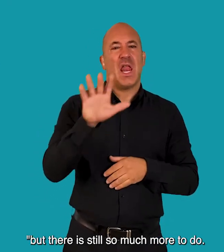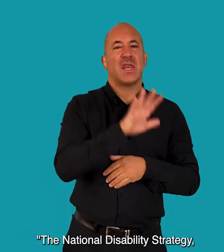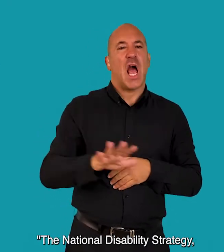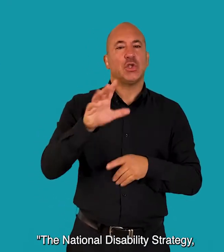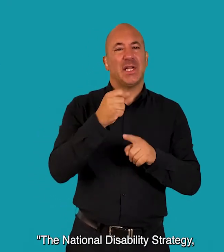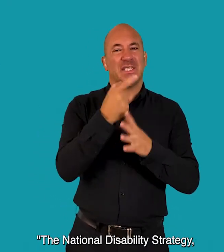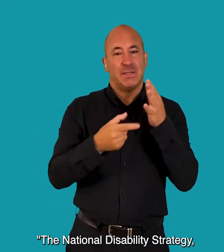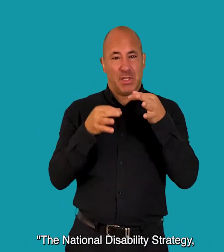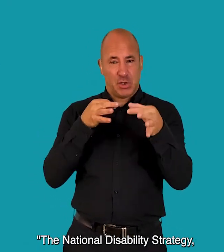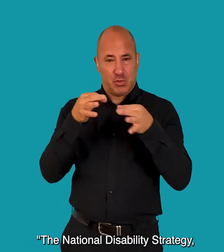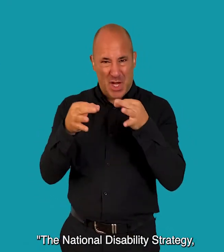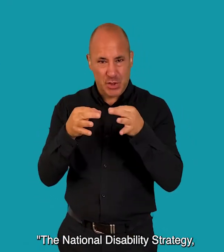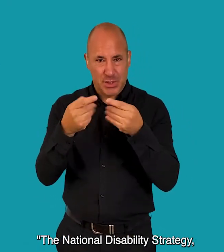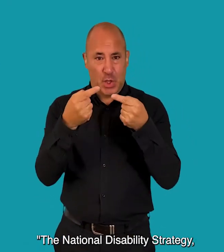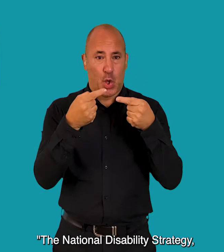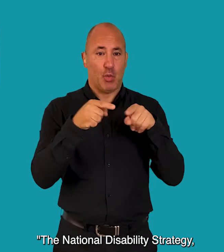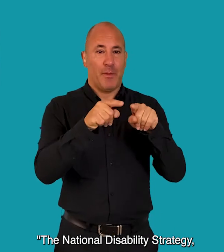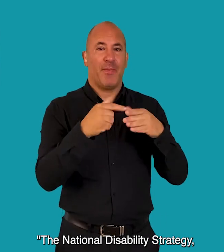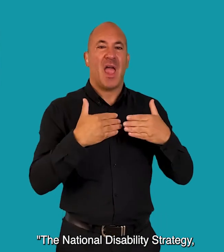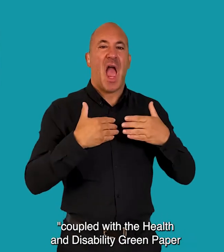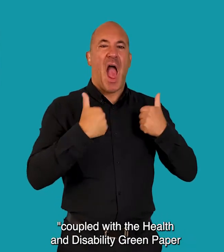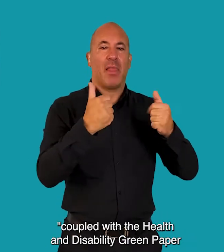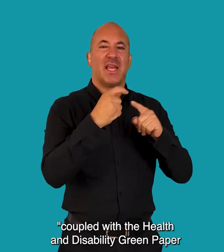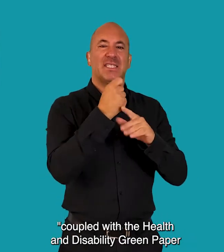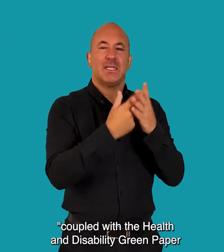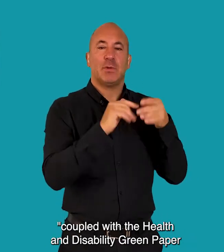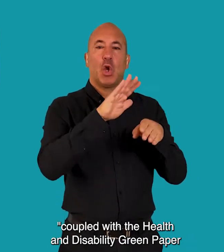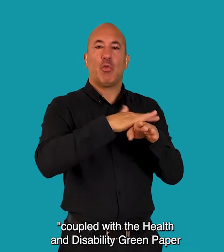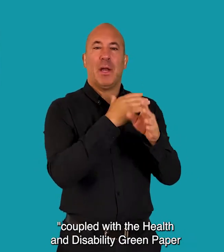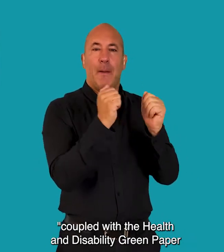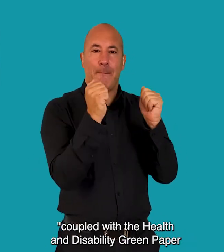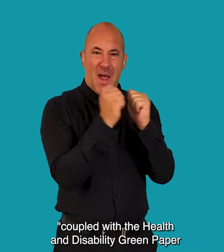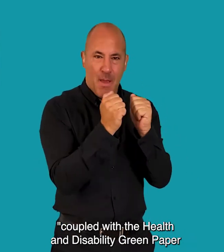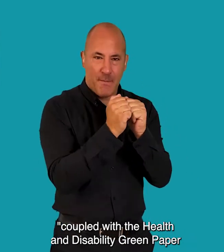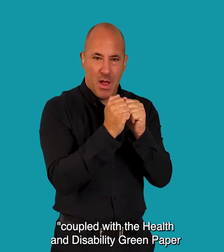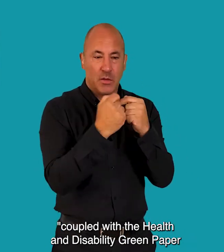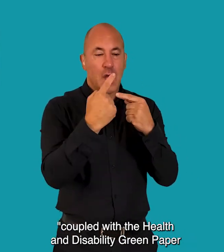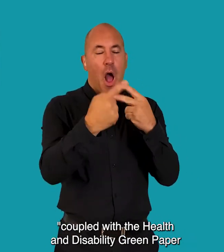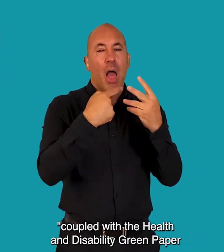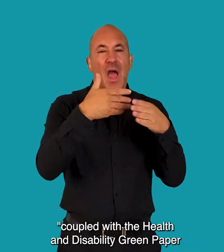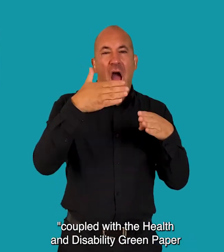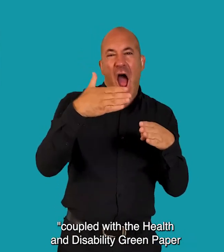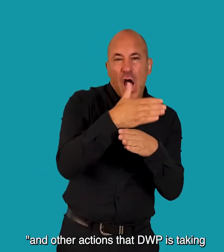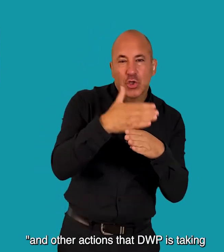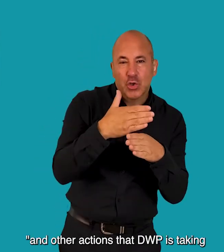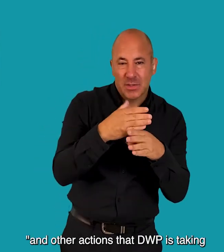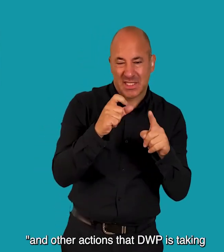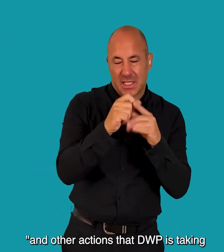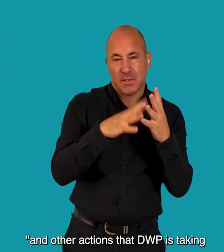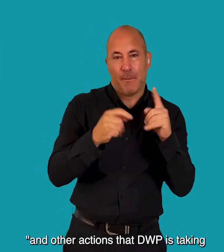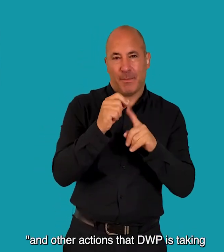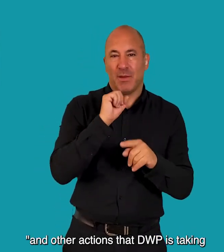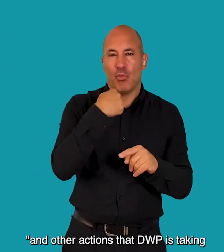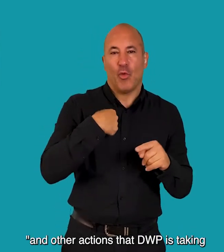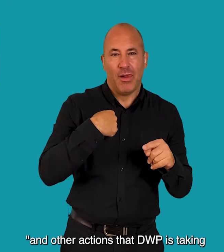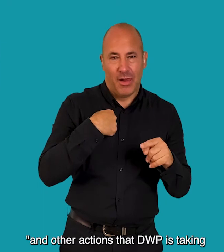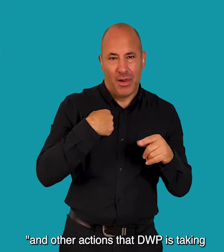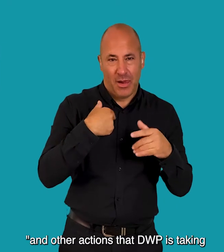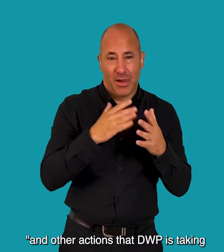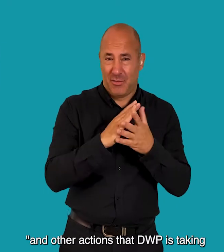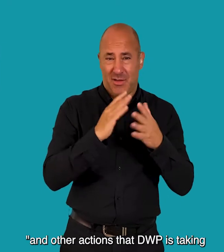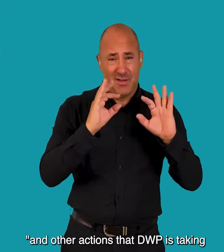The National Disability Strategy coupled with the Health and Disability Green Paper and other actions that